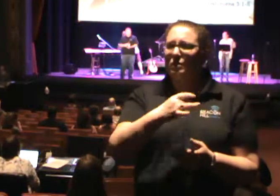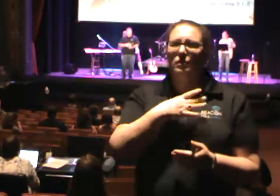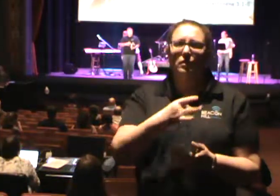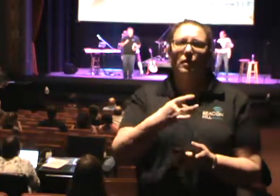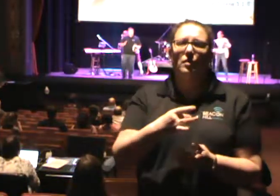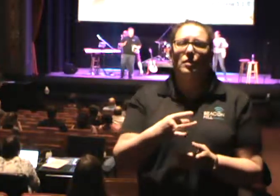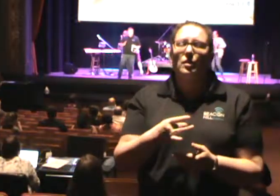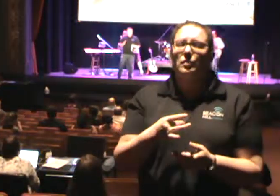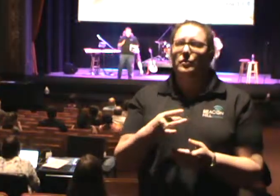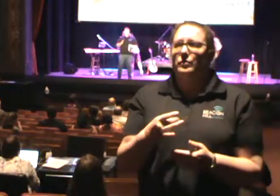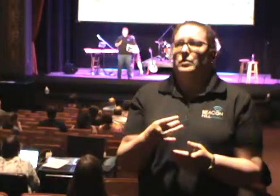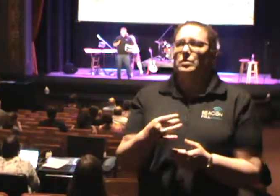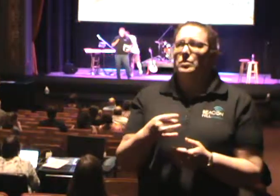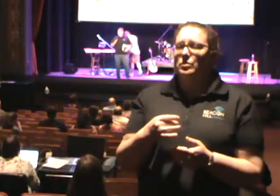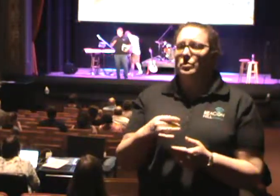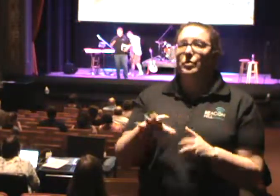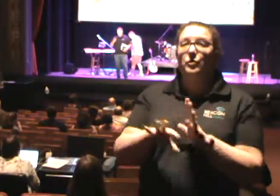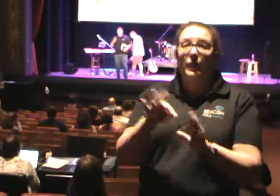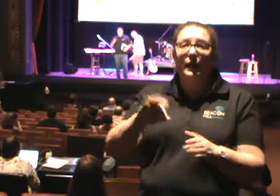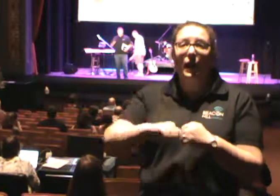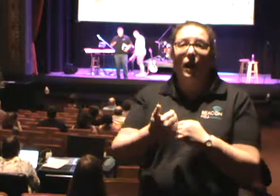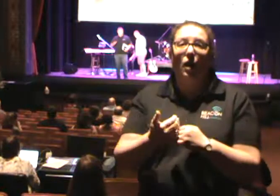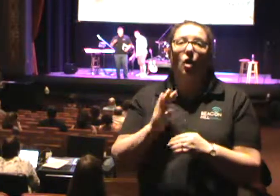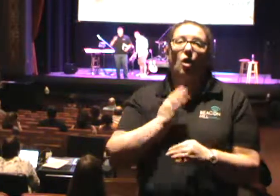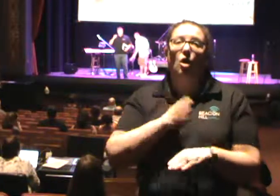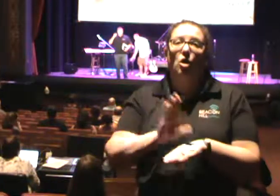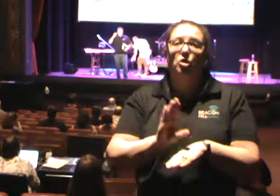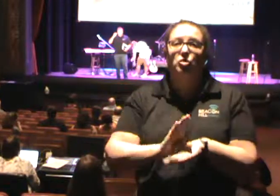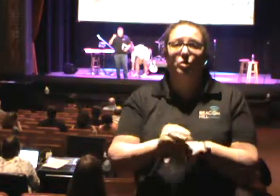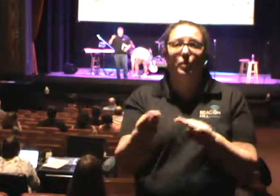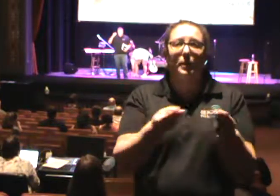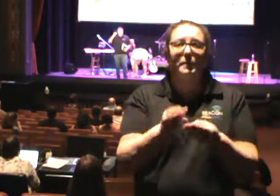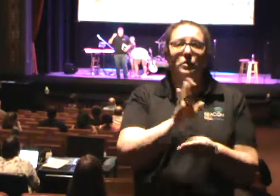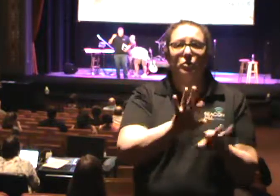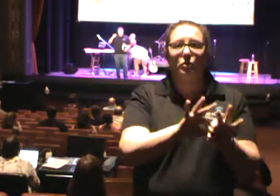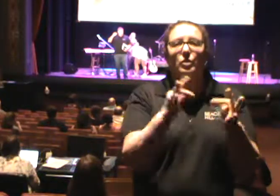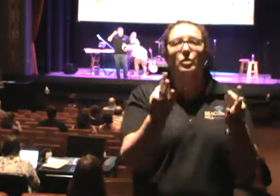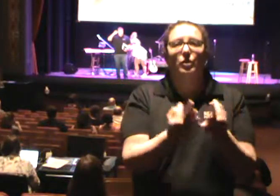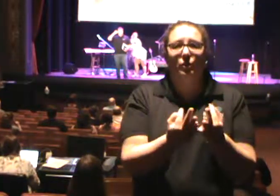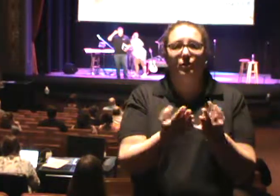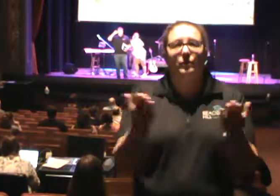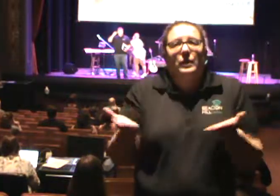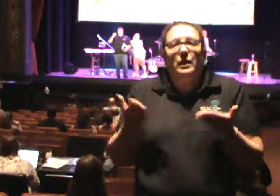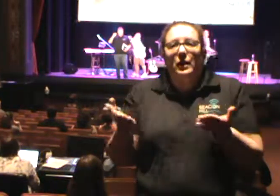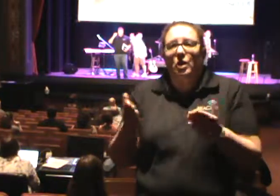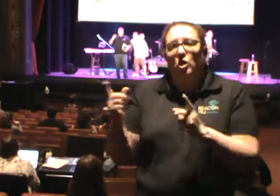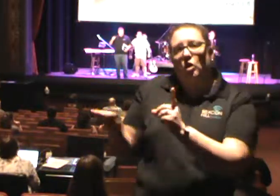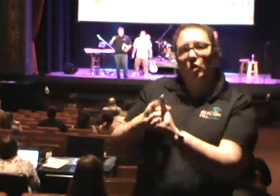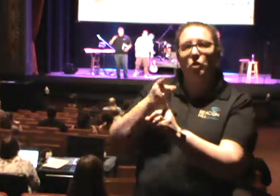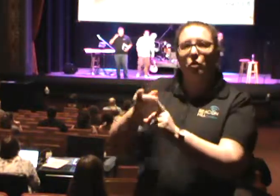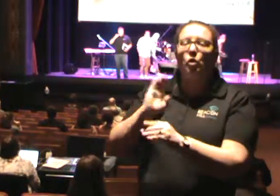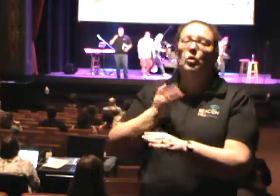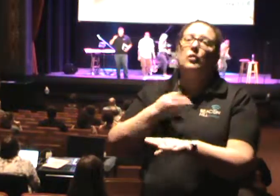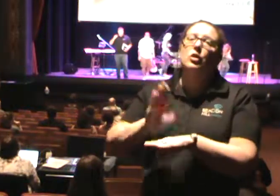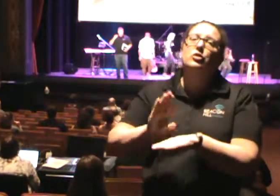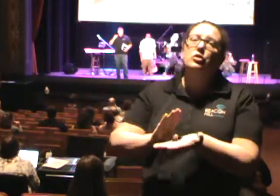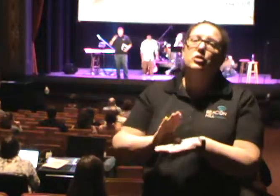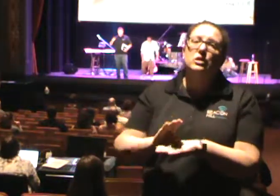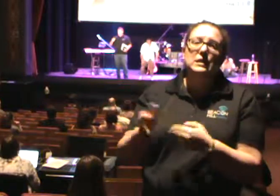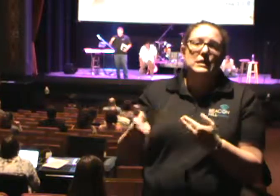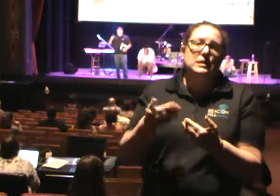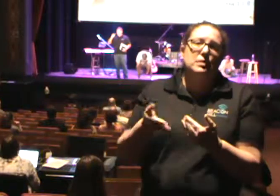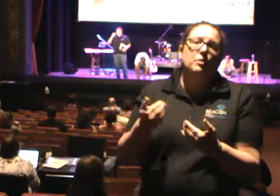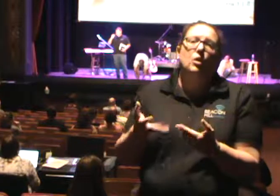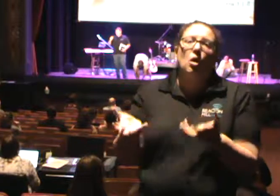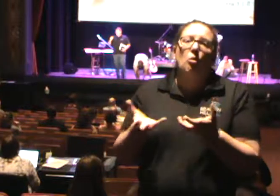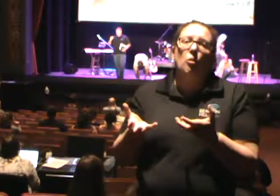family. Here at Beacon Hill Church, our mission is pretty simple. We want to be the light of Christ into a dark world. Everything that